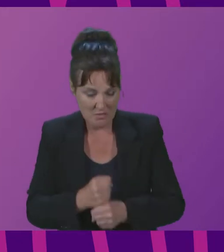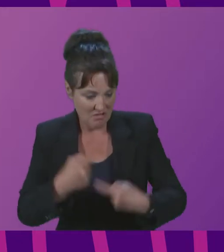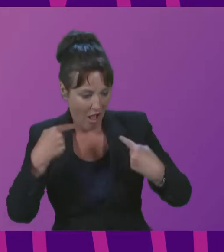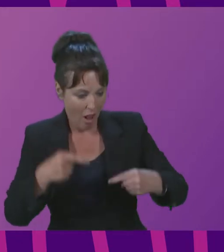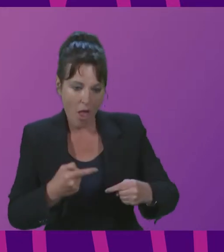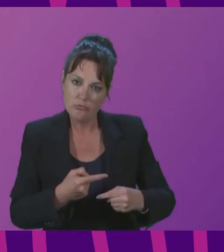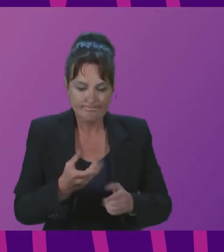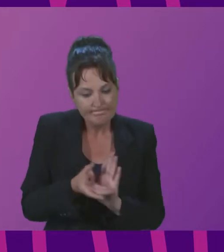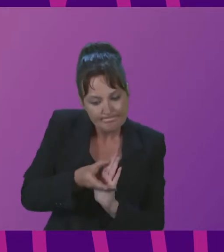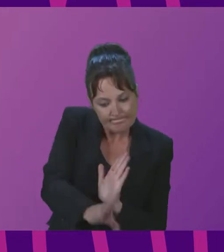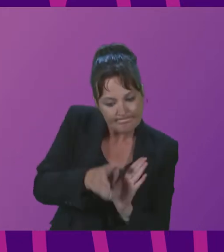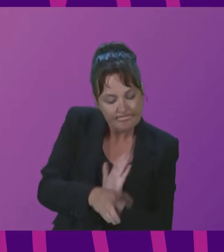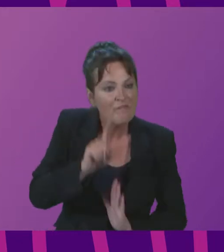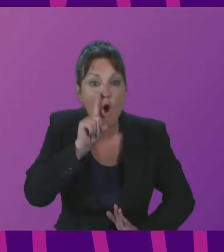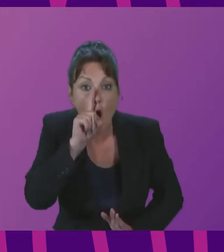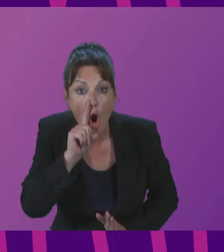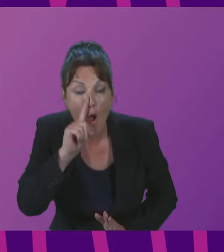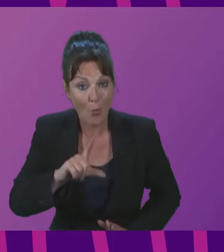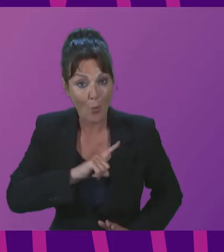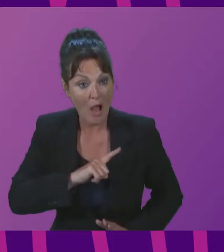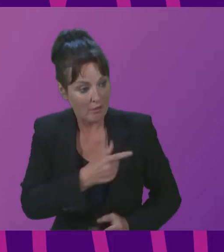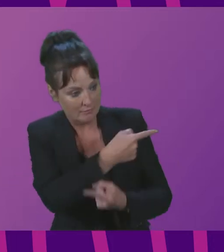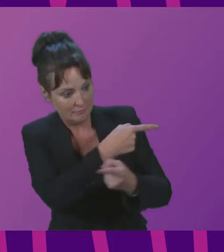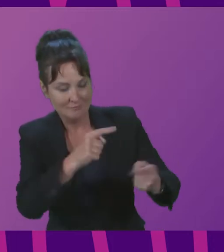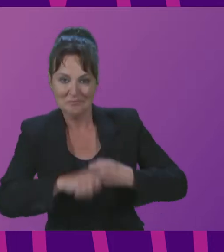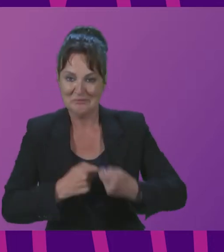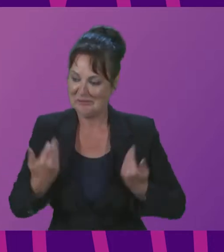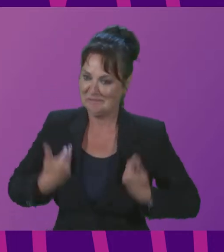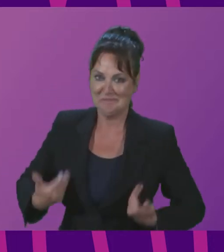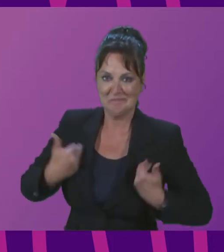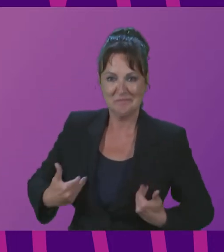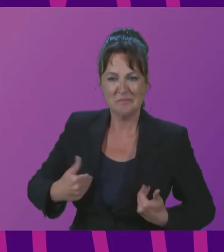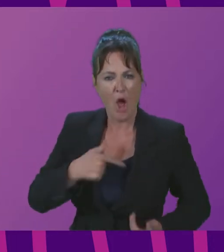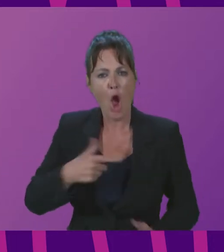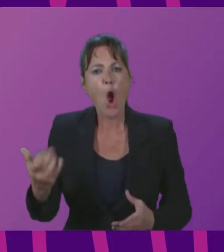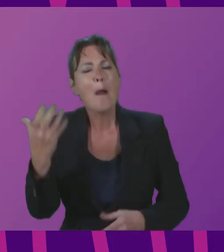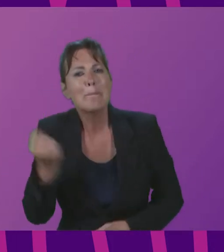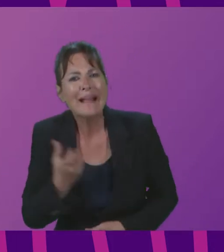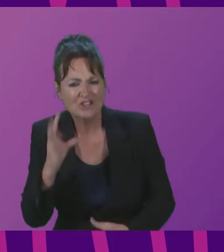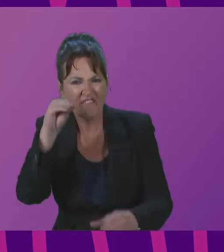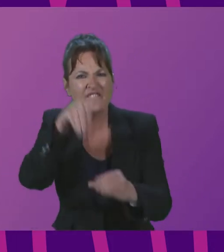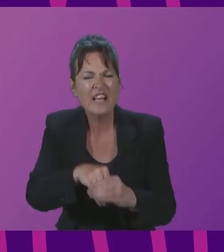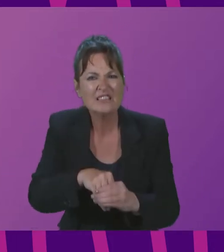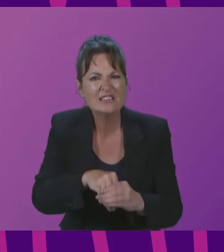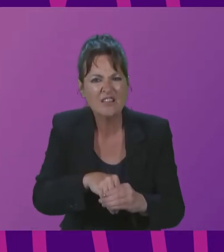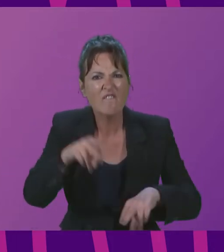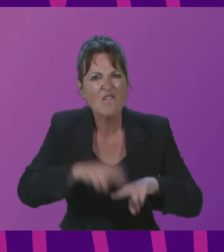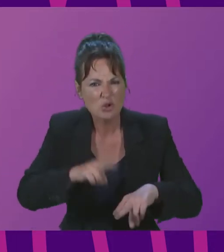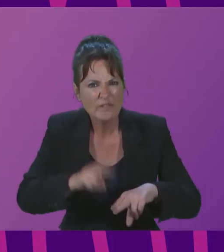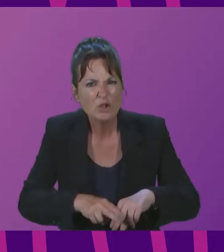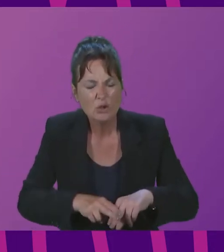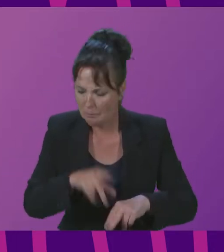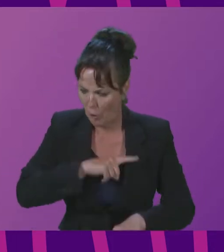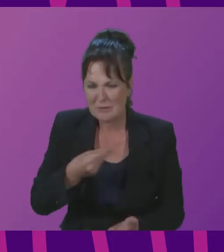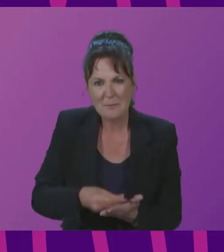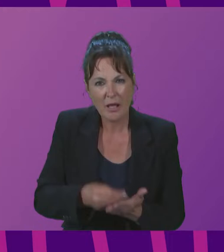subsidies for oil because it makes certain people money our pensions are invested in fossil fuels because that's money we get